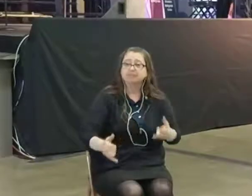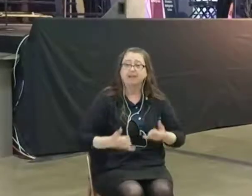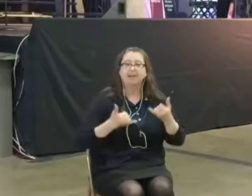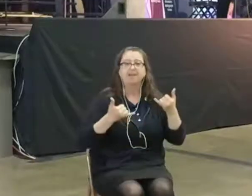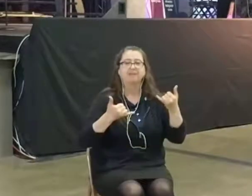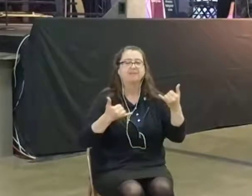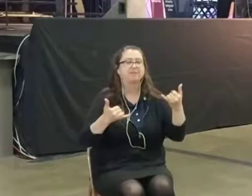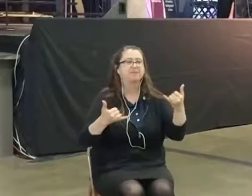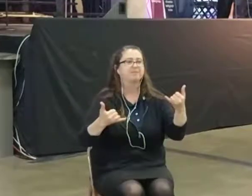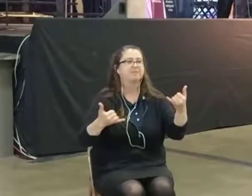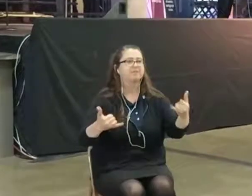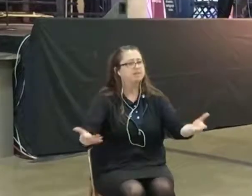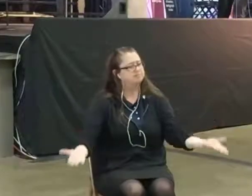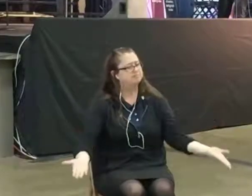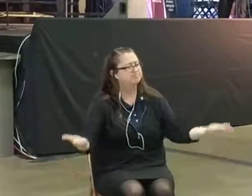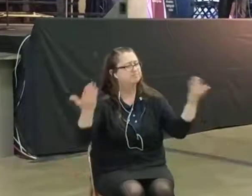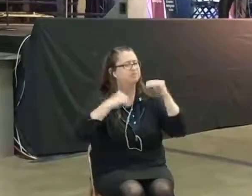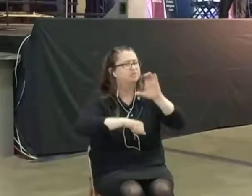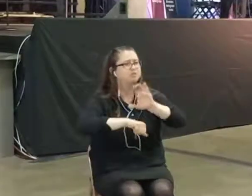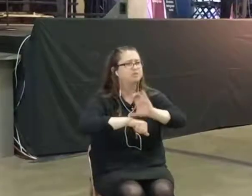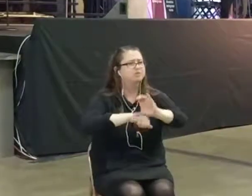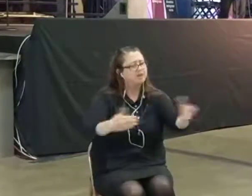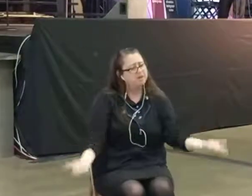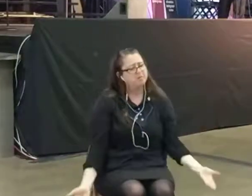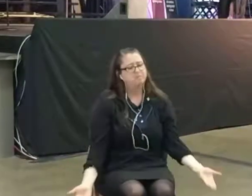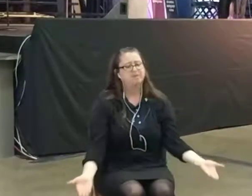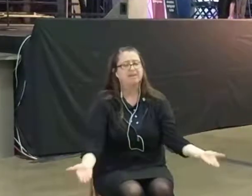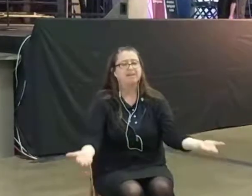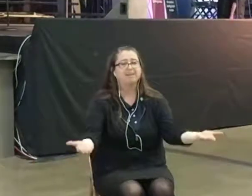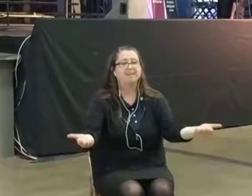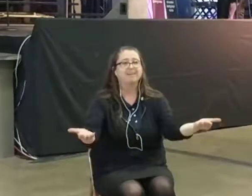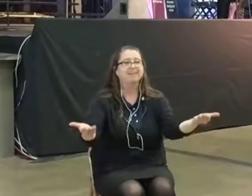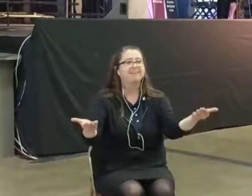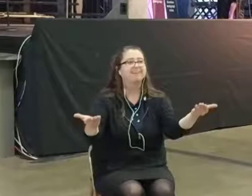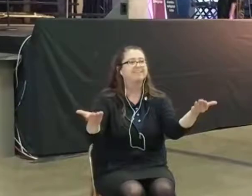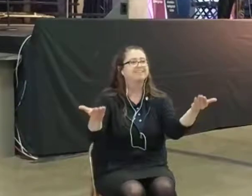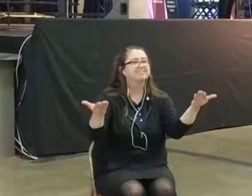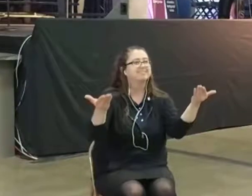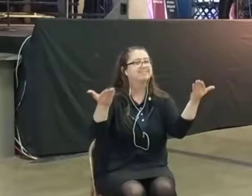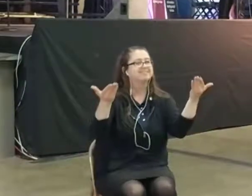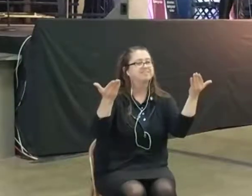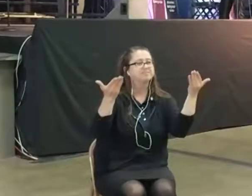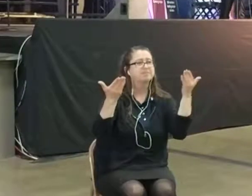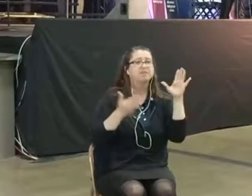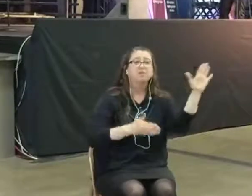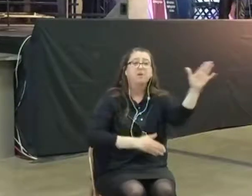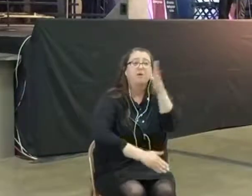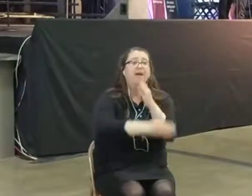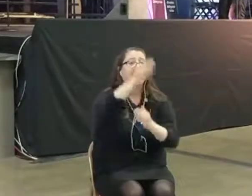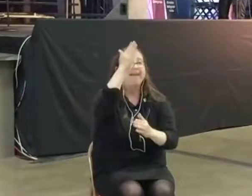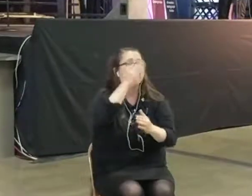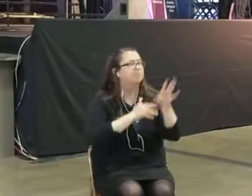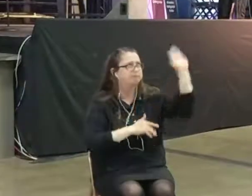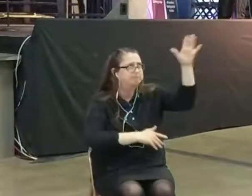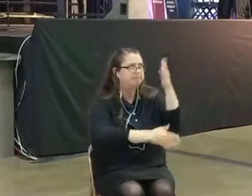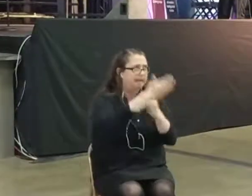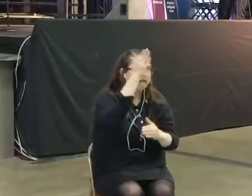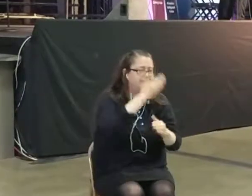now. Come, church, arise. Love with His hands.